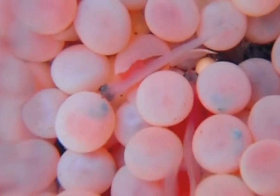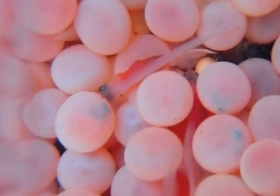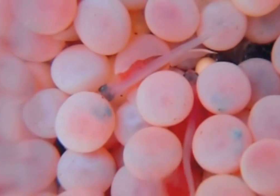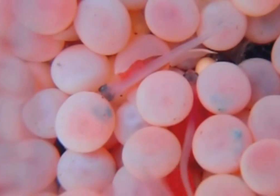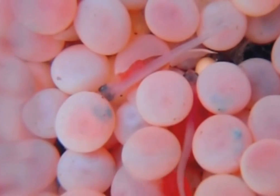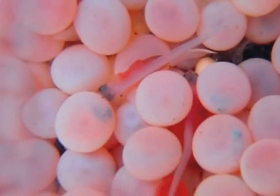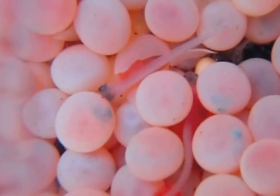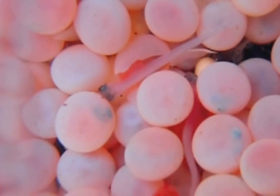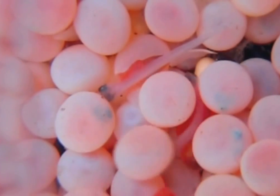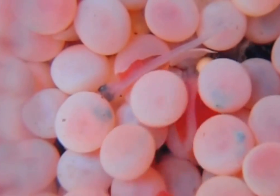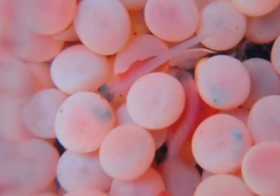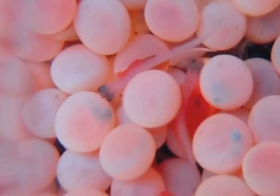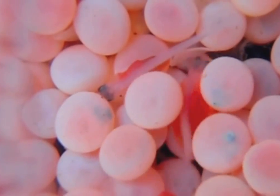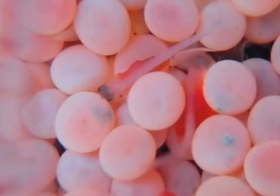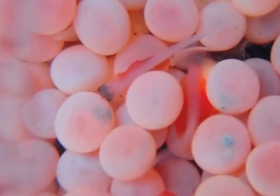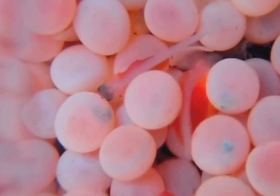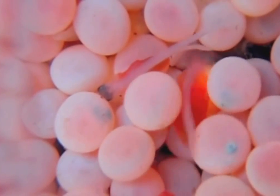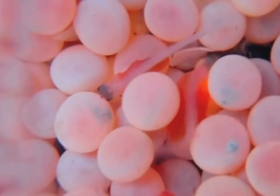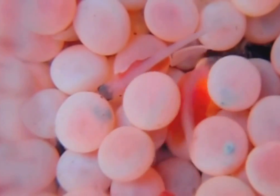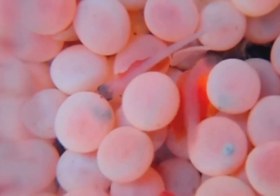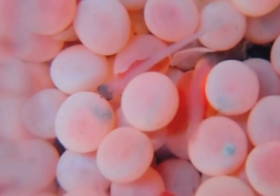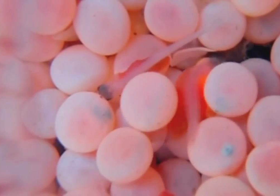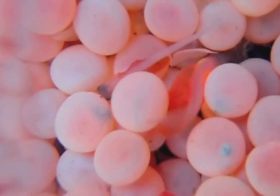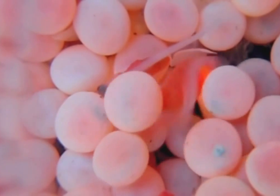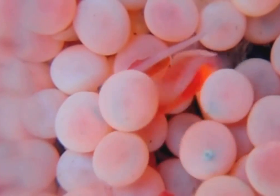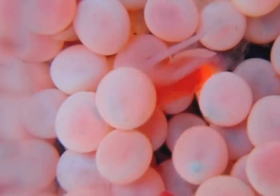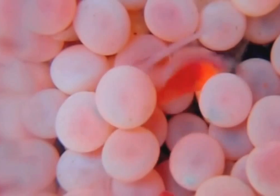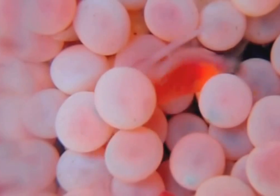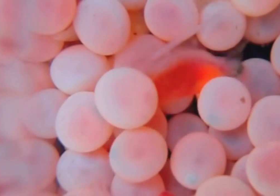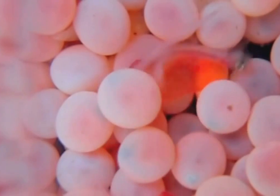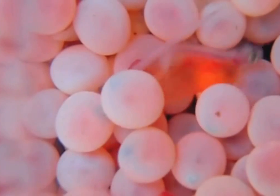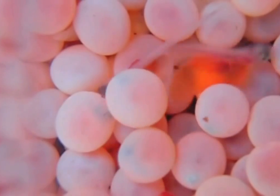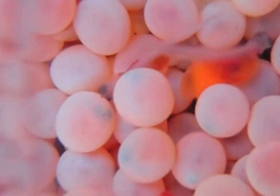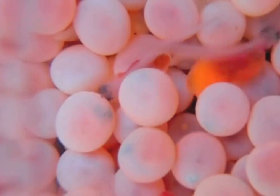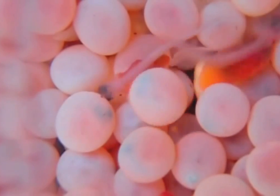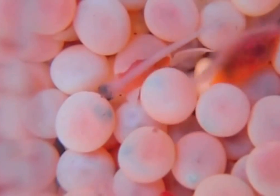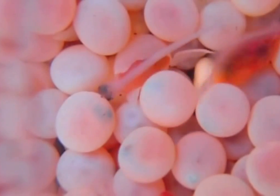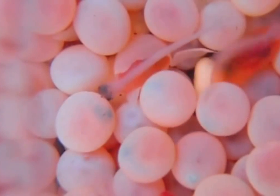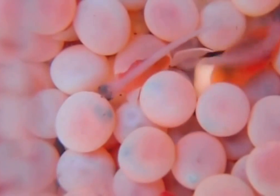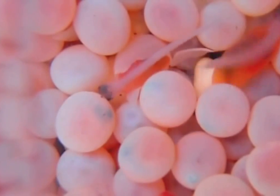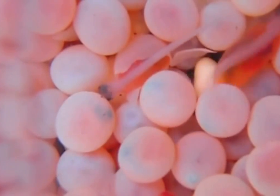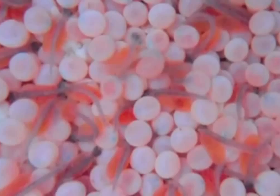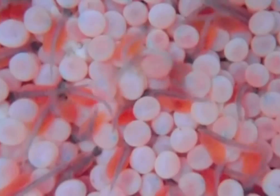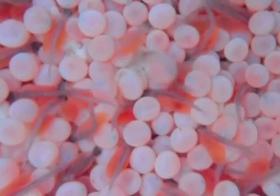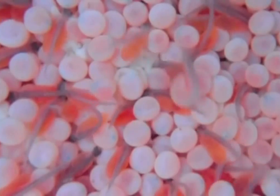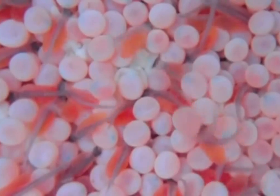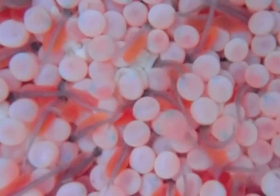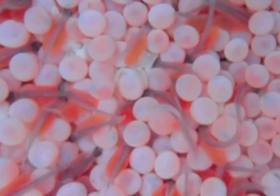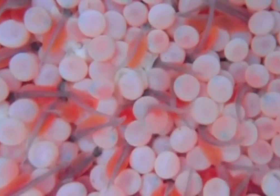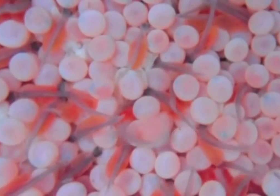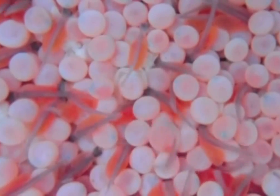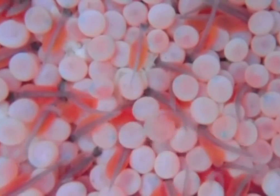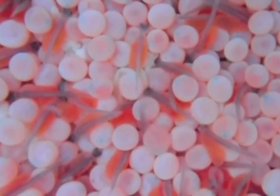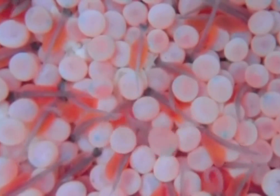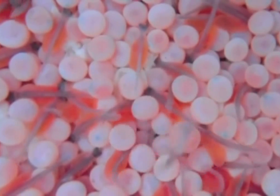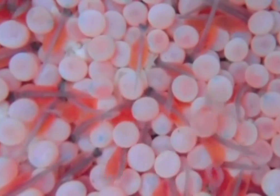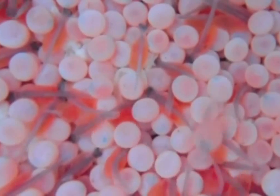Now, once the yolk sac, which was filled with proteins and sugars and nutrients, is fully absorbed into the baby salmon,